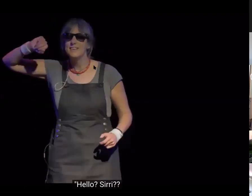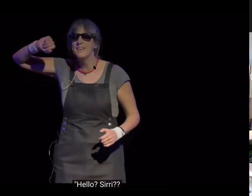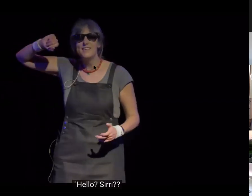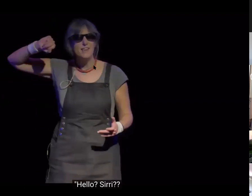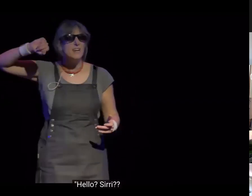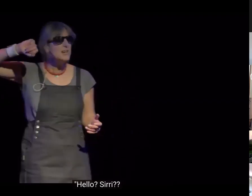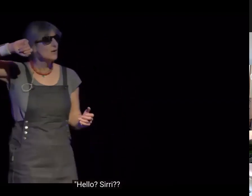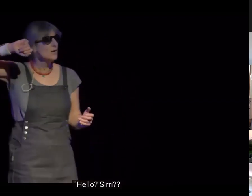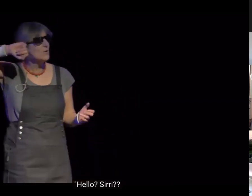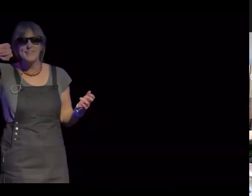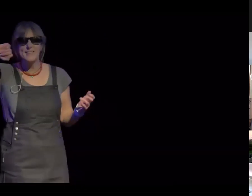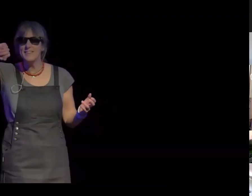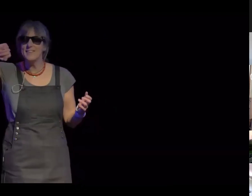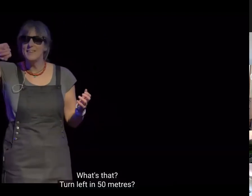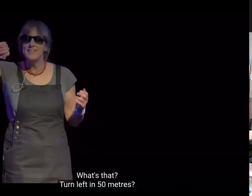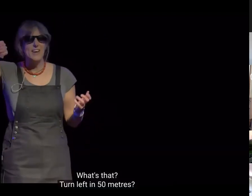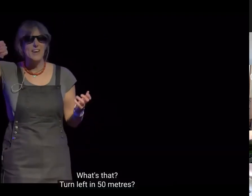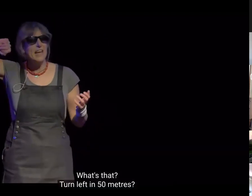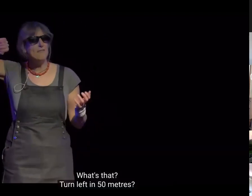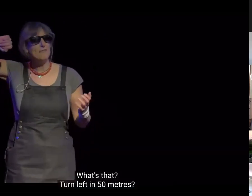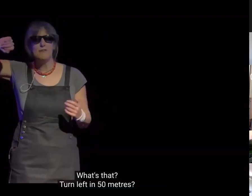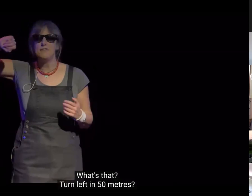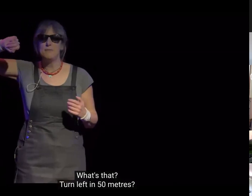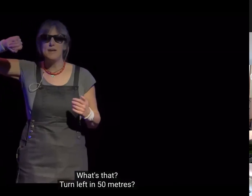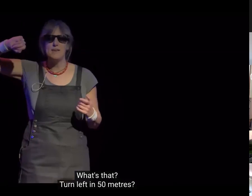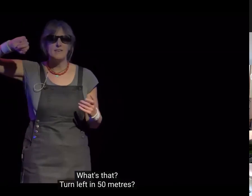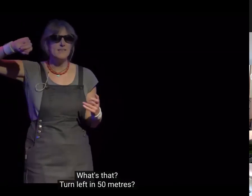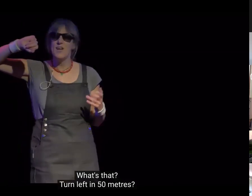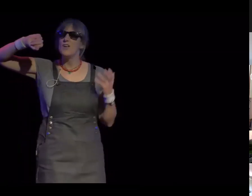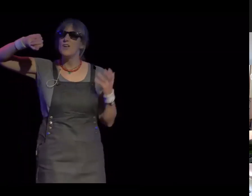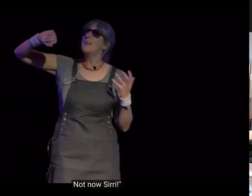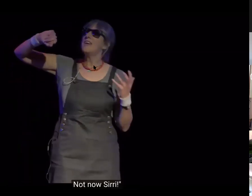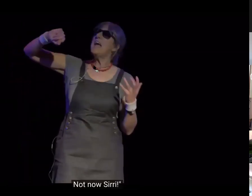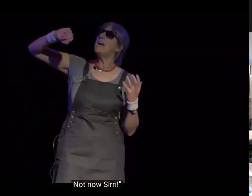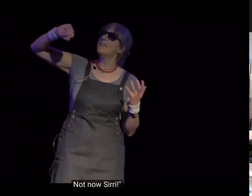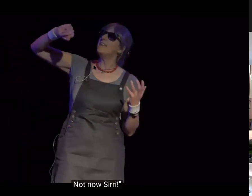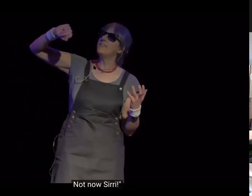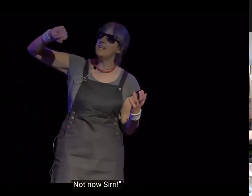Siri? What's that? Turn left in 50 metres. Not now, Siri!